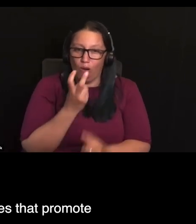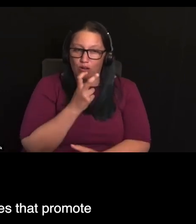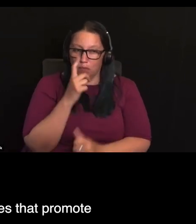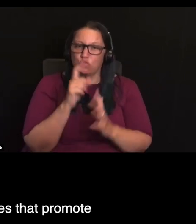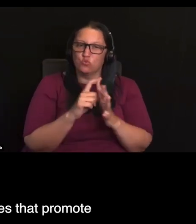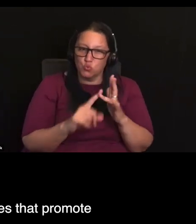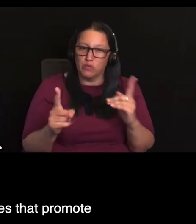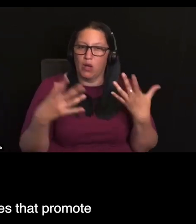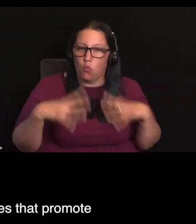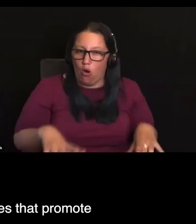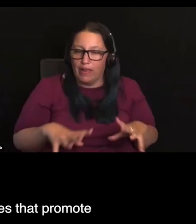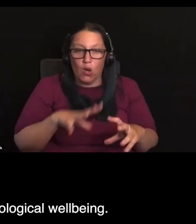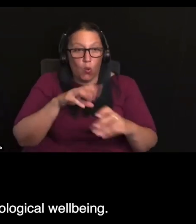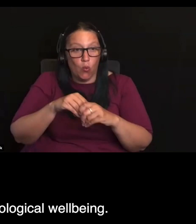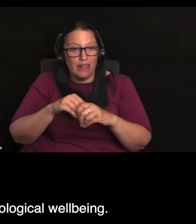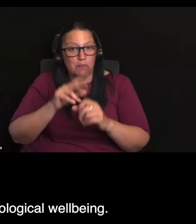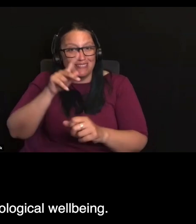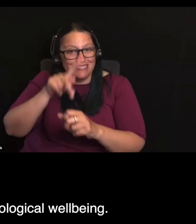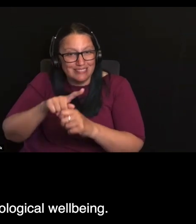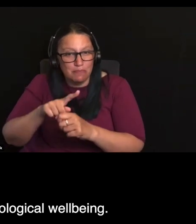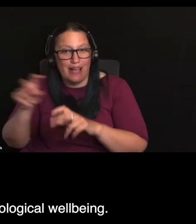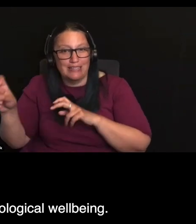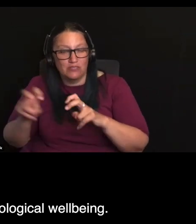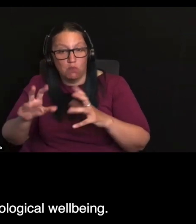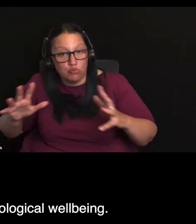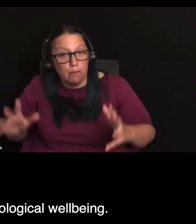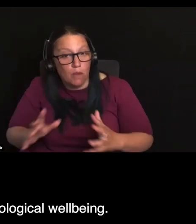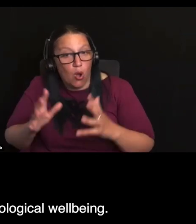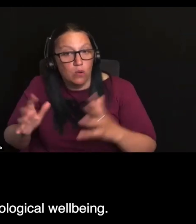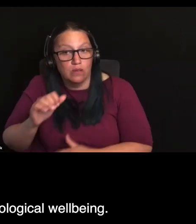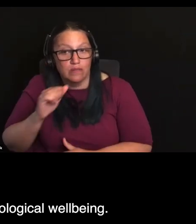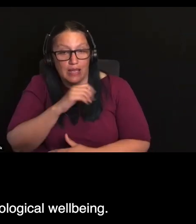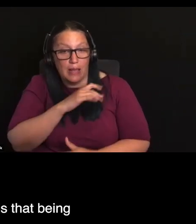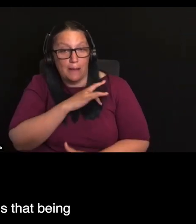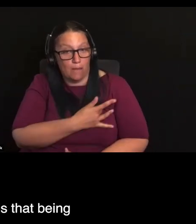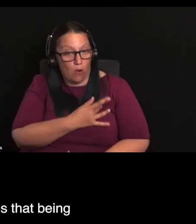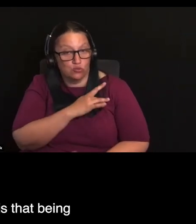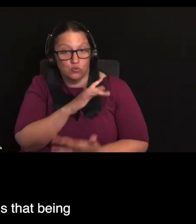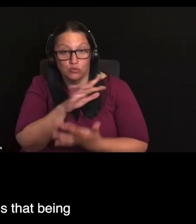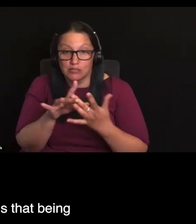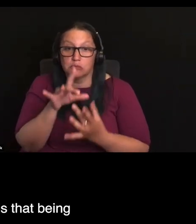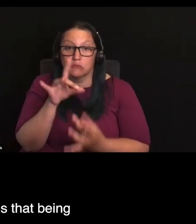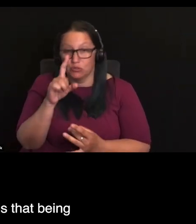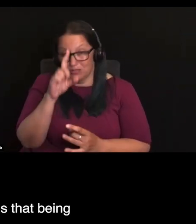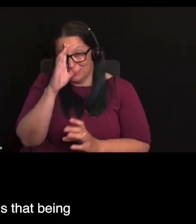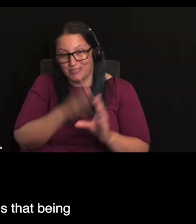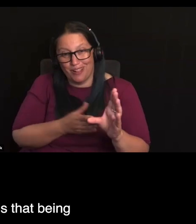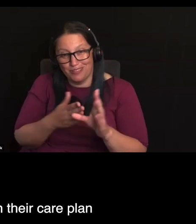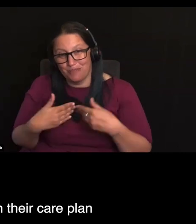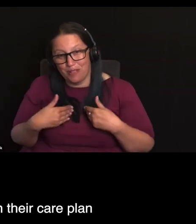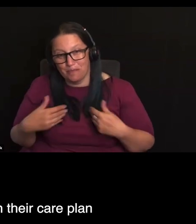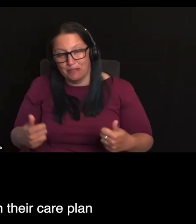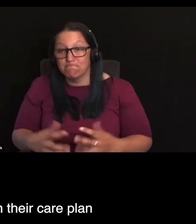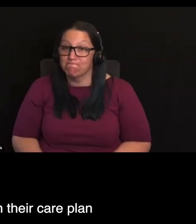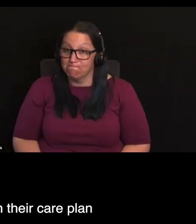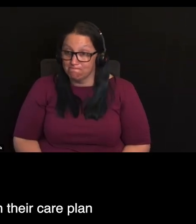participate in activities that promote their emotional, spiritual and psychological wellbeing. So really, you're then saying, is that being